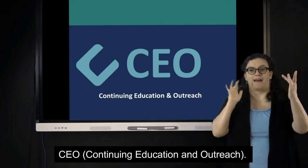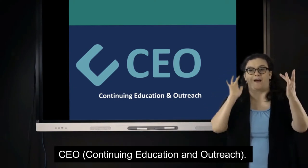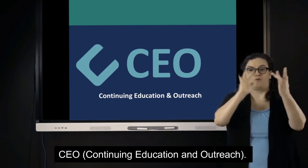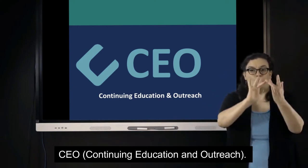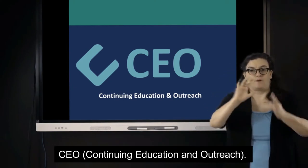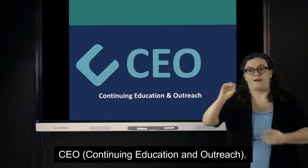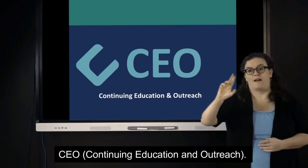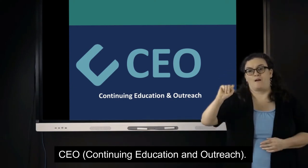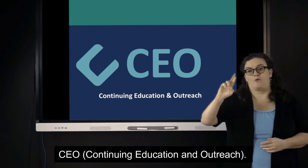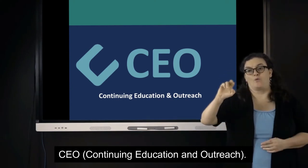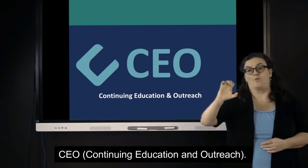and Outreach.